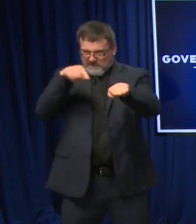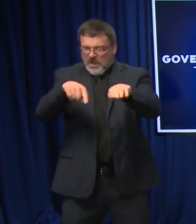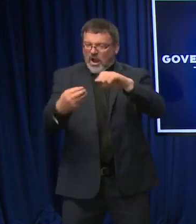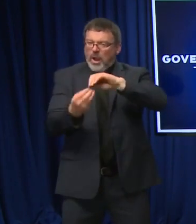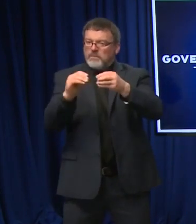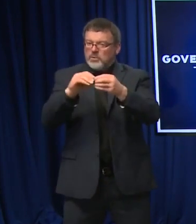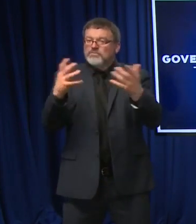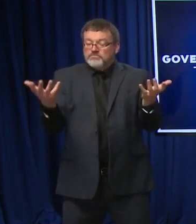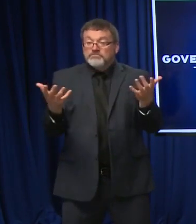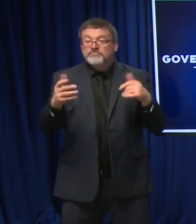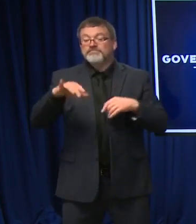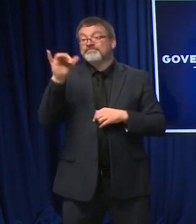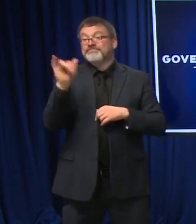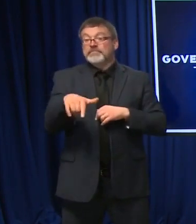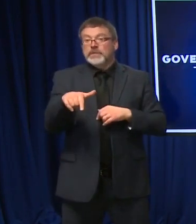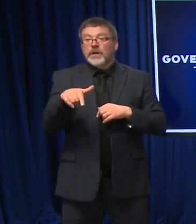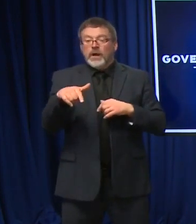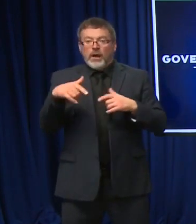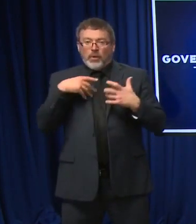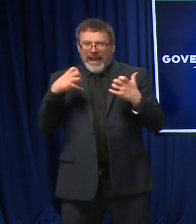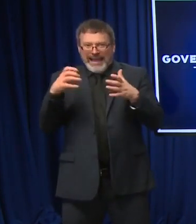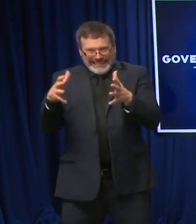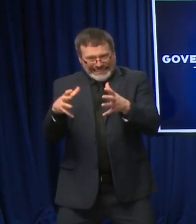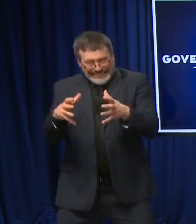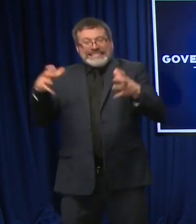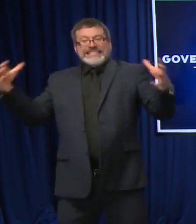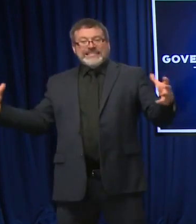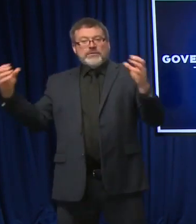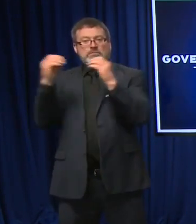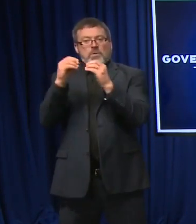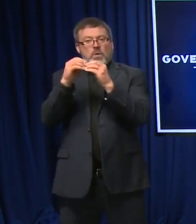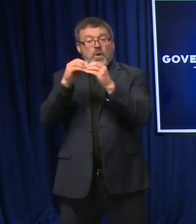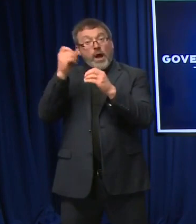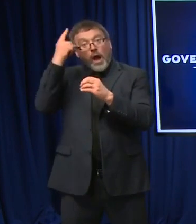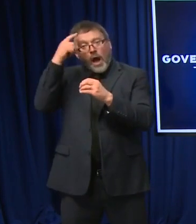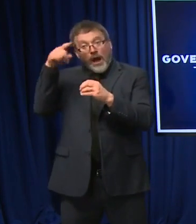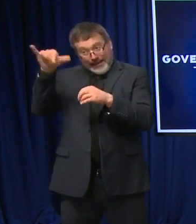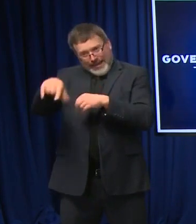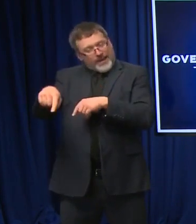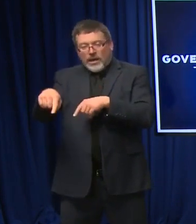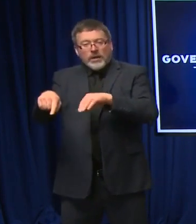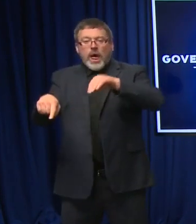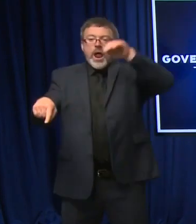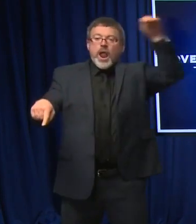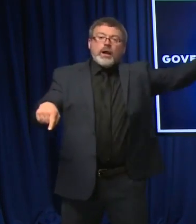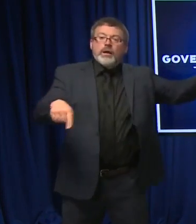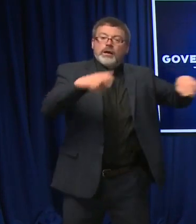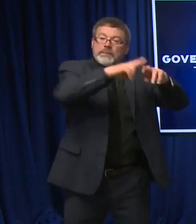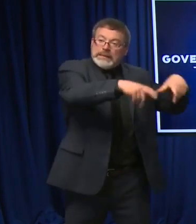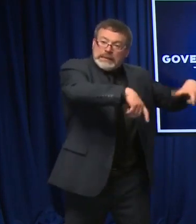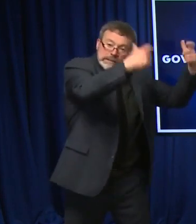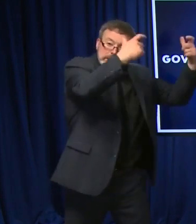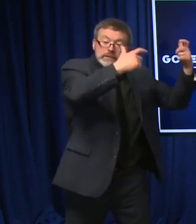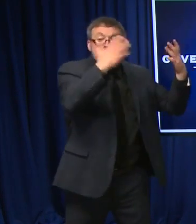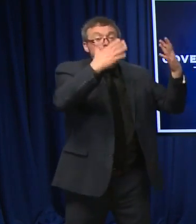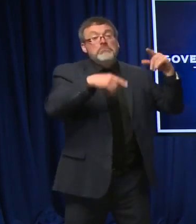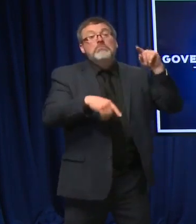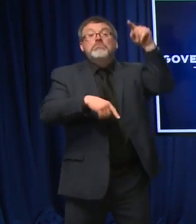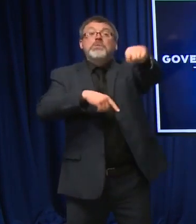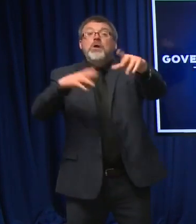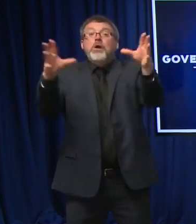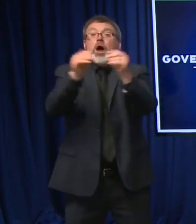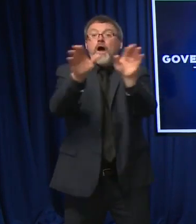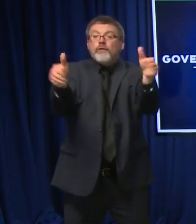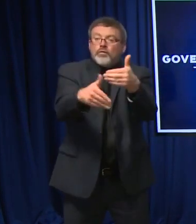appear in what might be a non-traditional setting. So in other words, if there were a large conference room area, maybe that's not the best